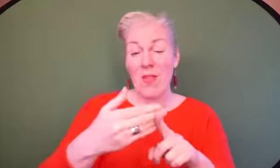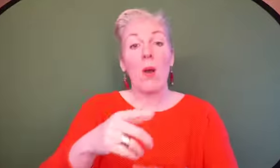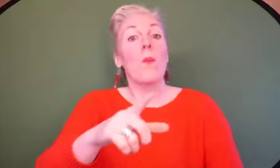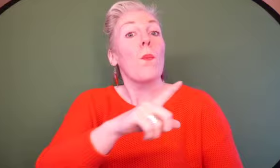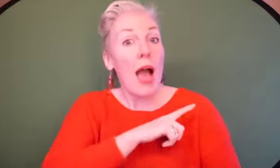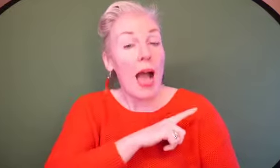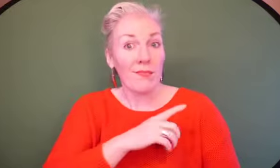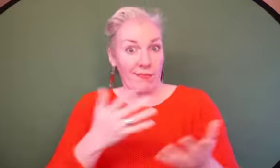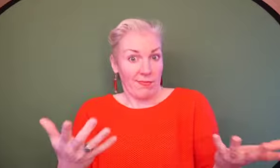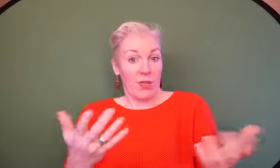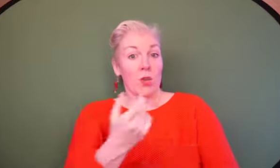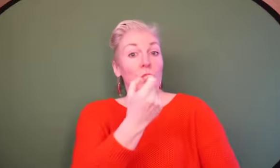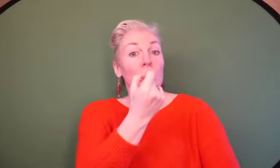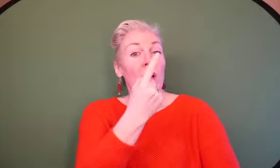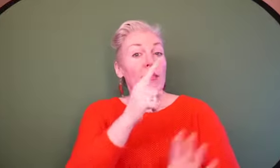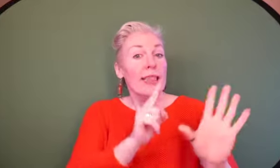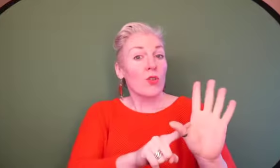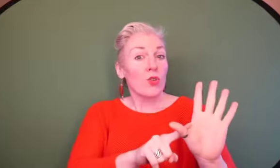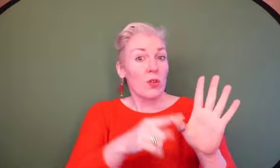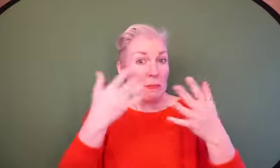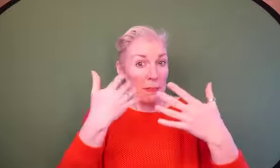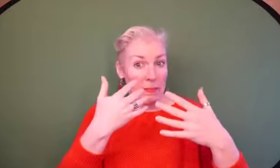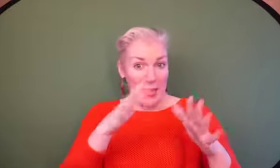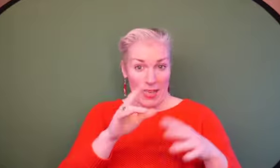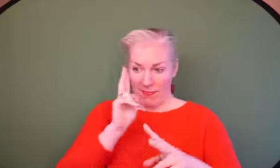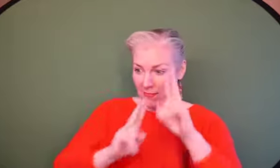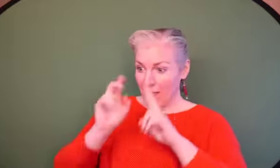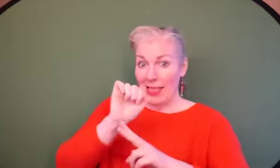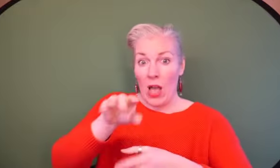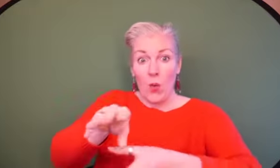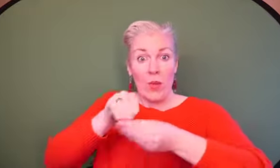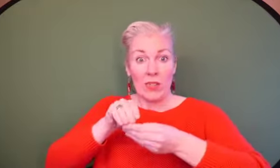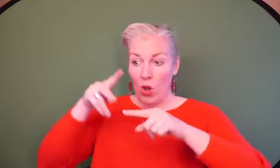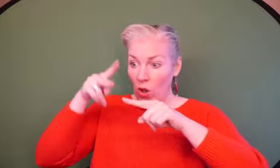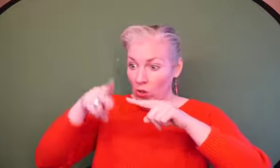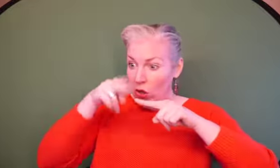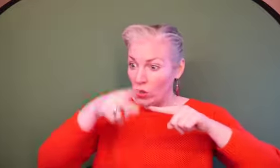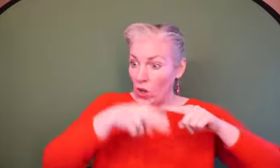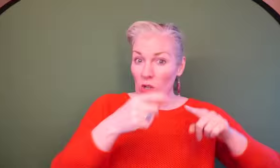but I think that it's a kind of interesting thing. I don't know, because loving their home.